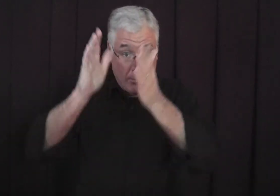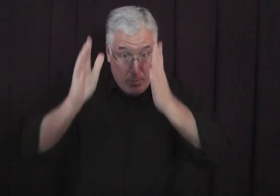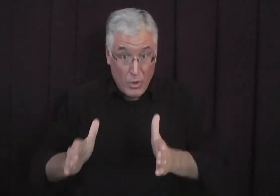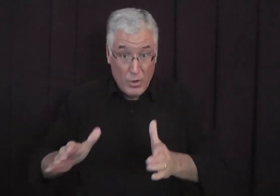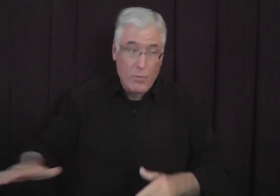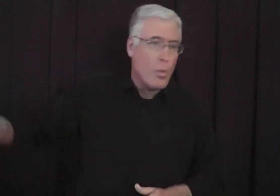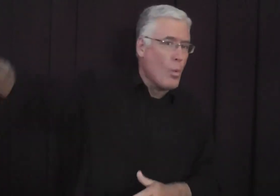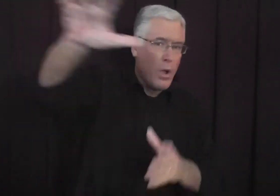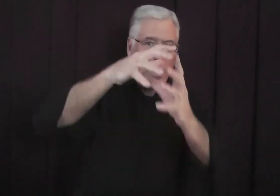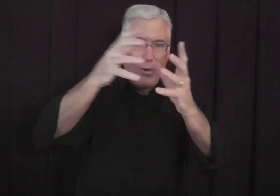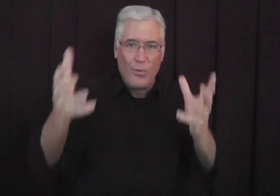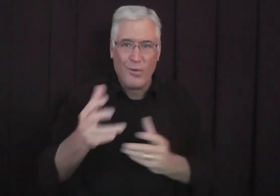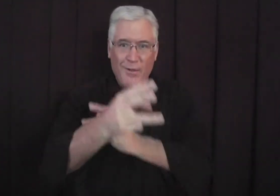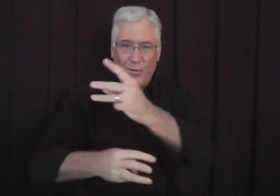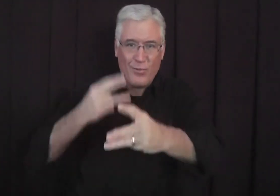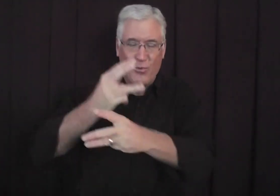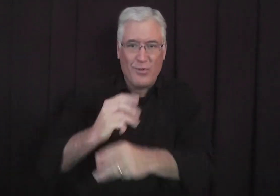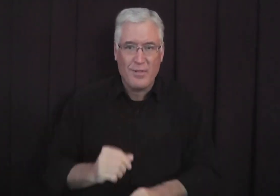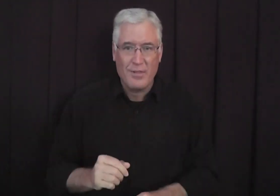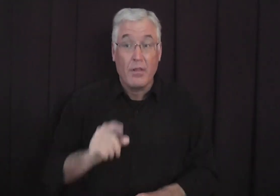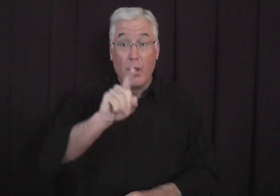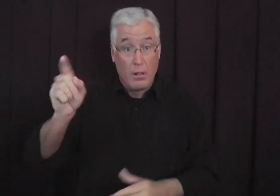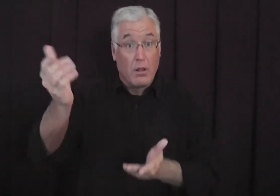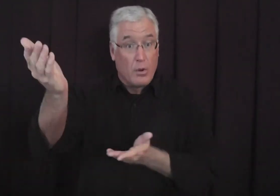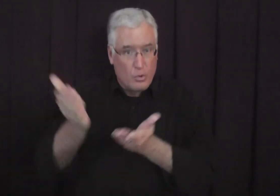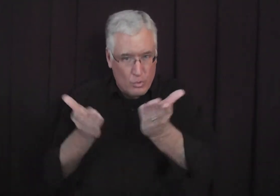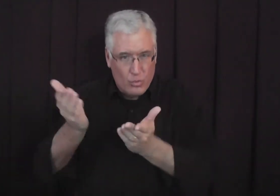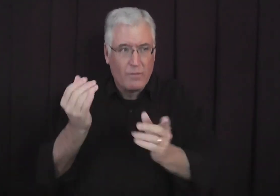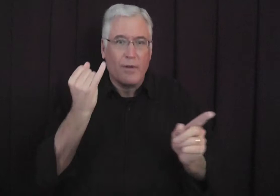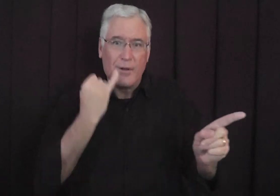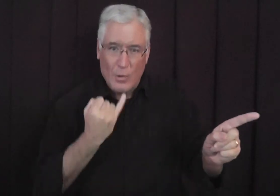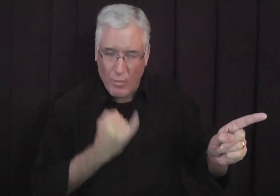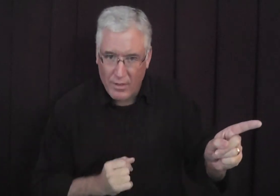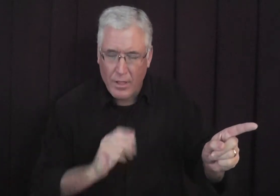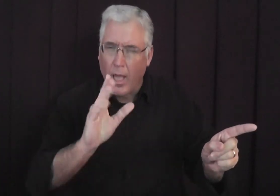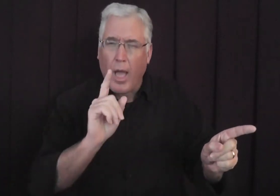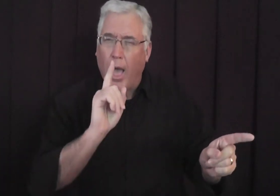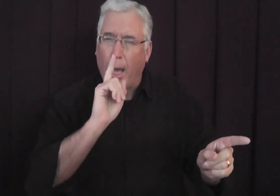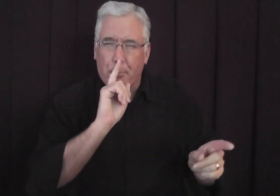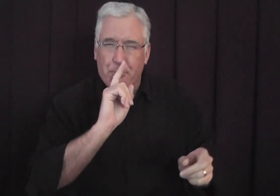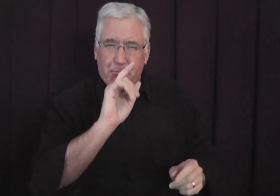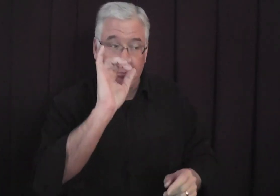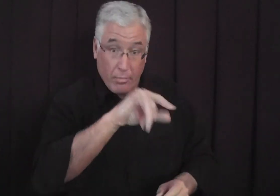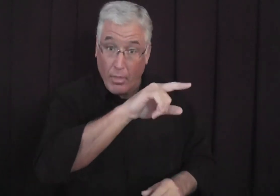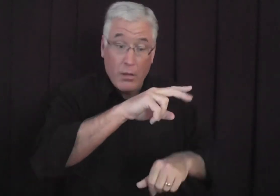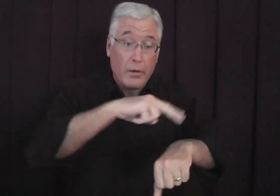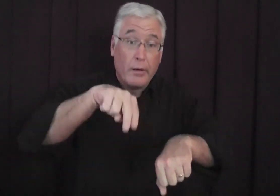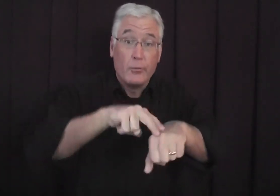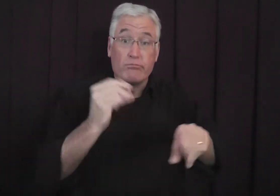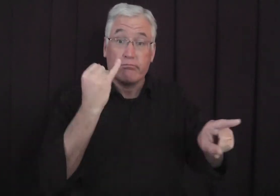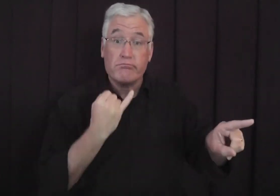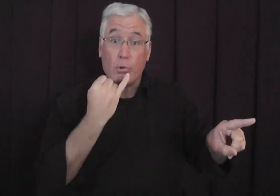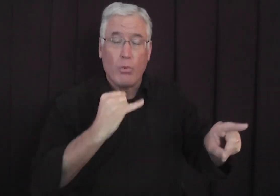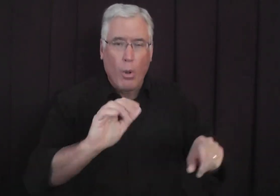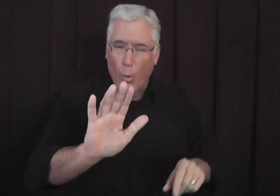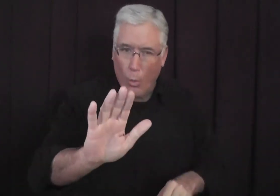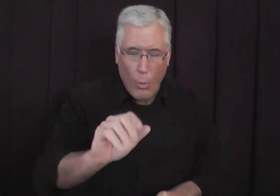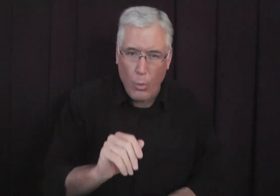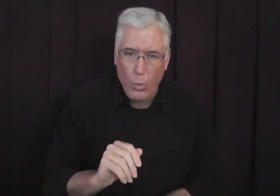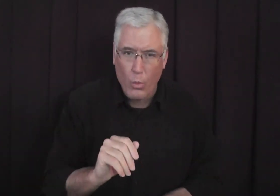Gentile believers all around the world, and they serve Israel, not the nation of Israel,